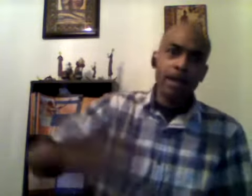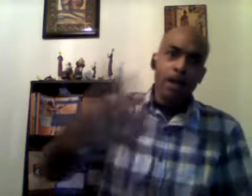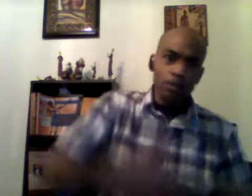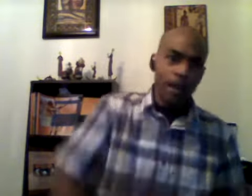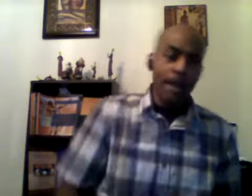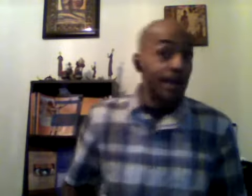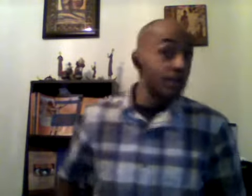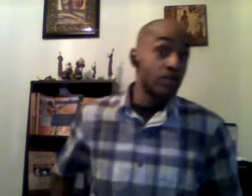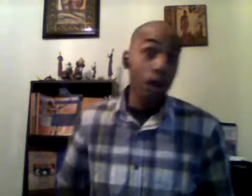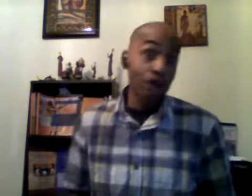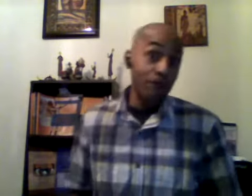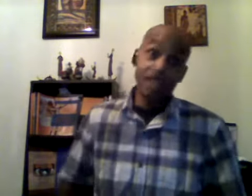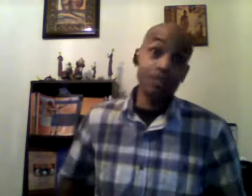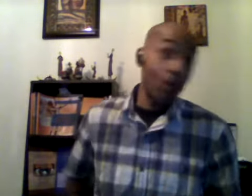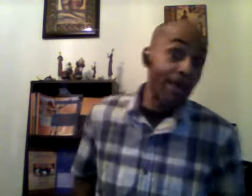ain't nothing soft this way